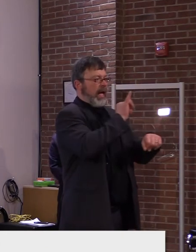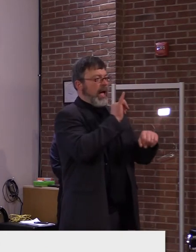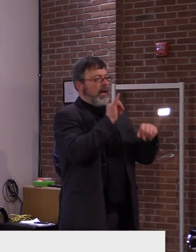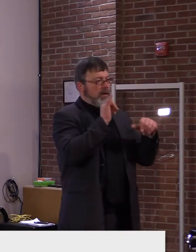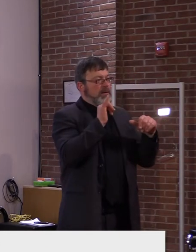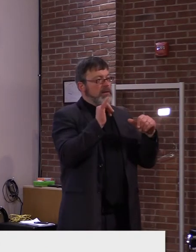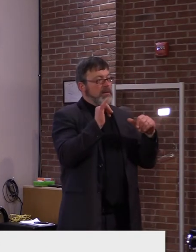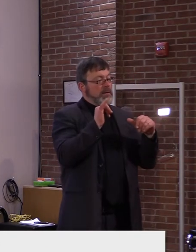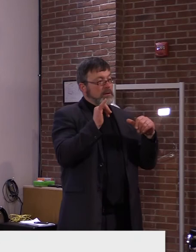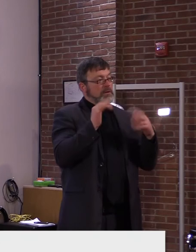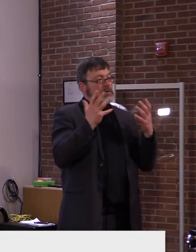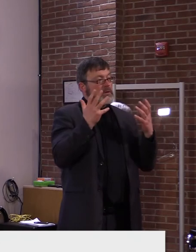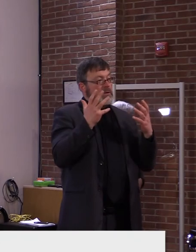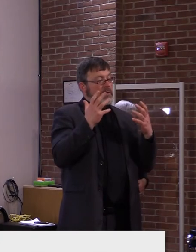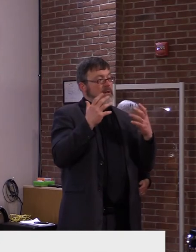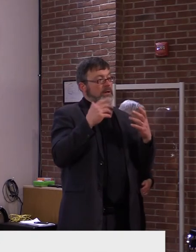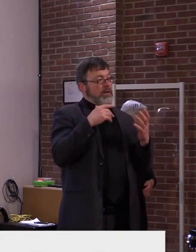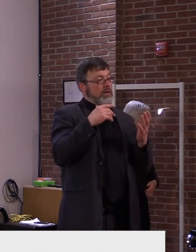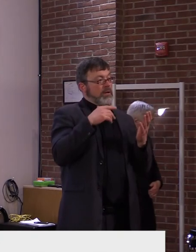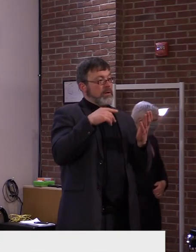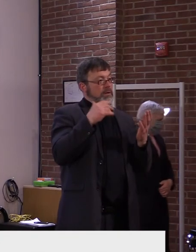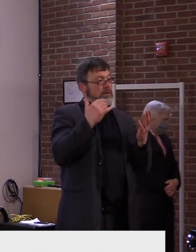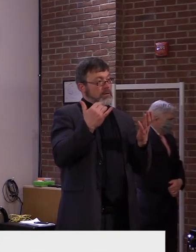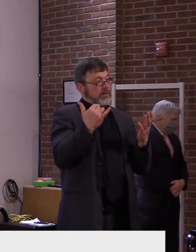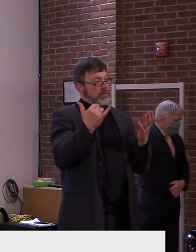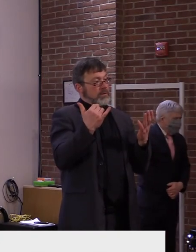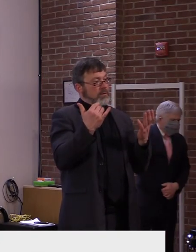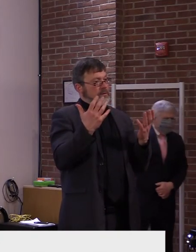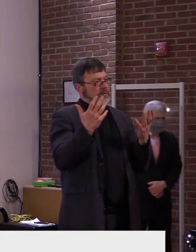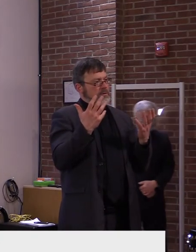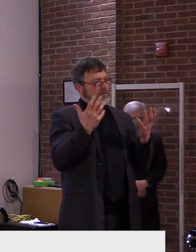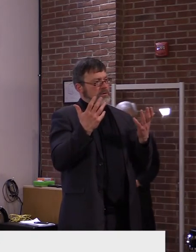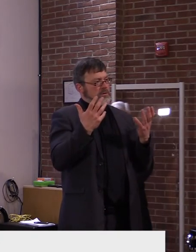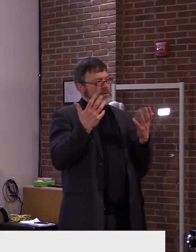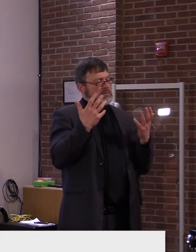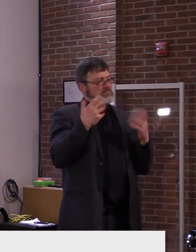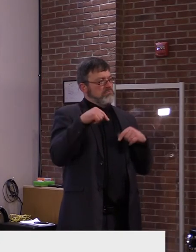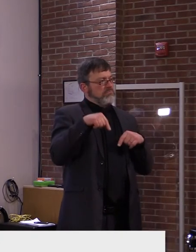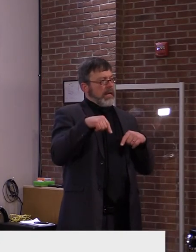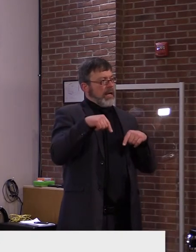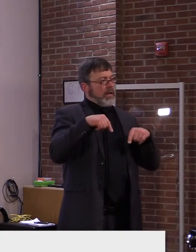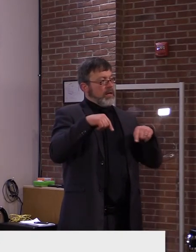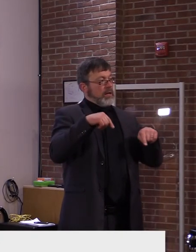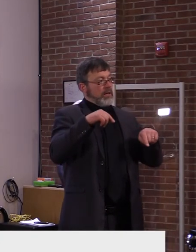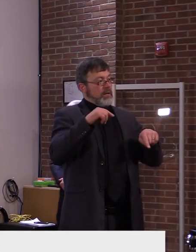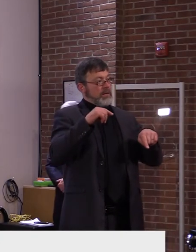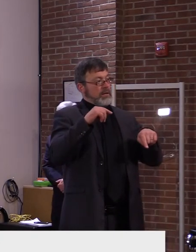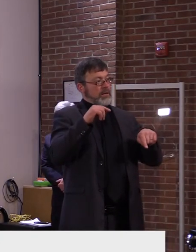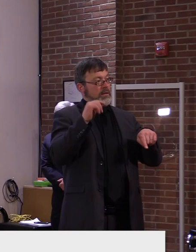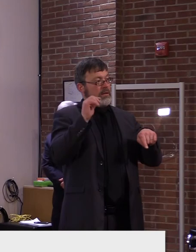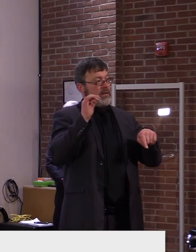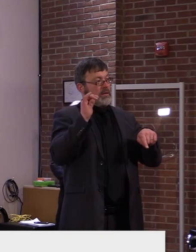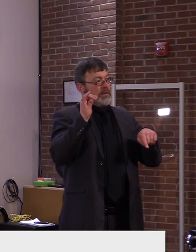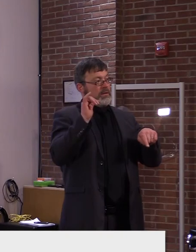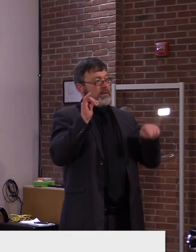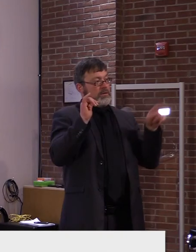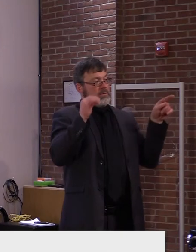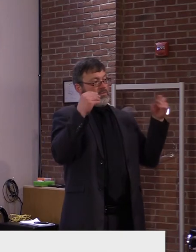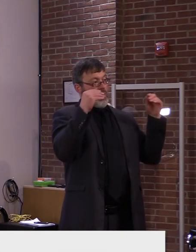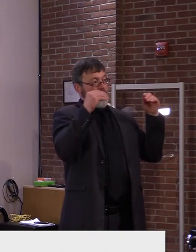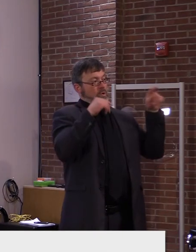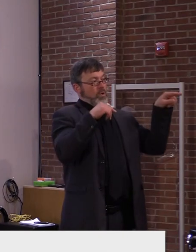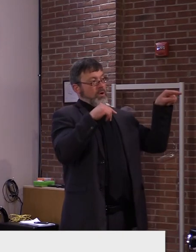process with local authorities. Uh, from there, if it doesn't work out, we understand it also goes to the attorney general's office. What